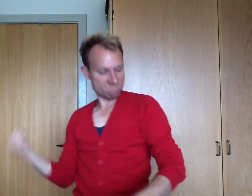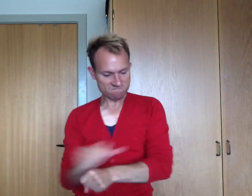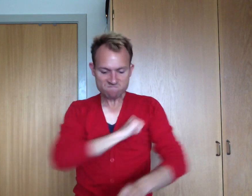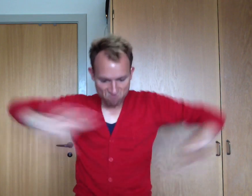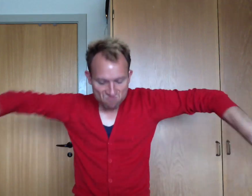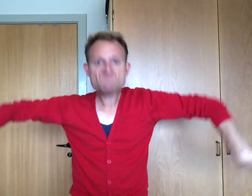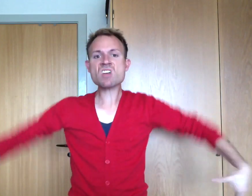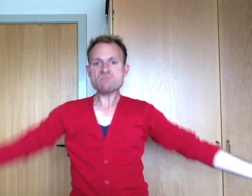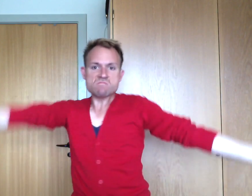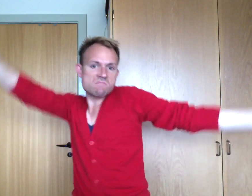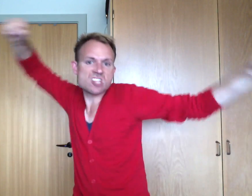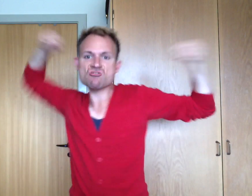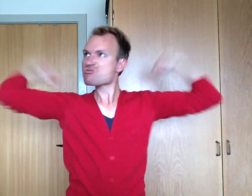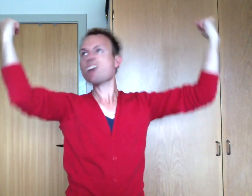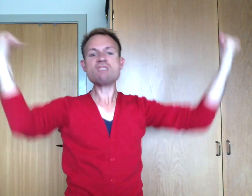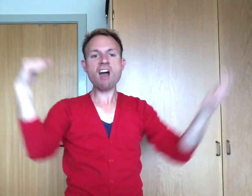And I made myself so strong